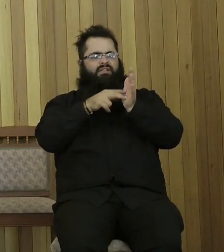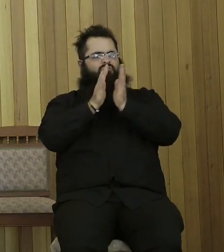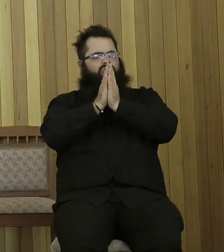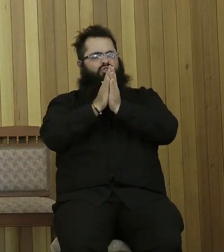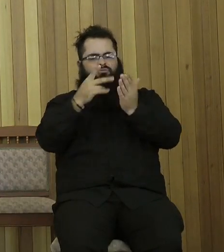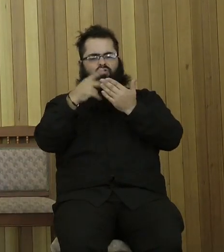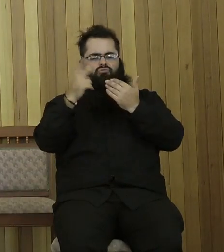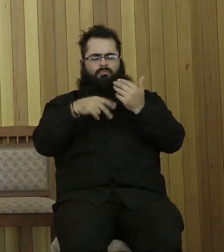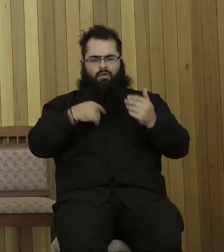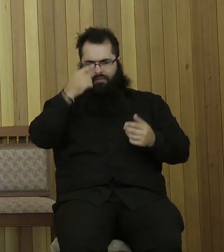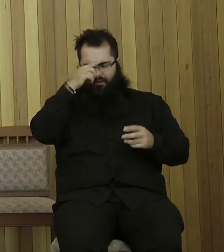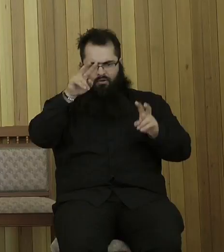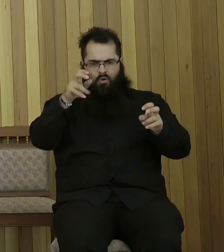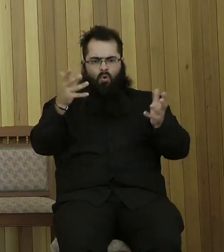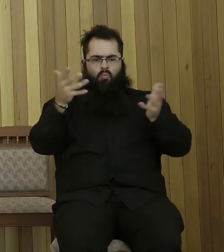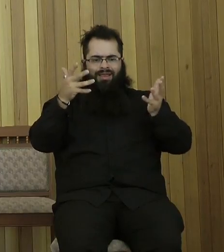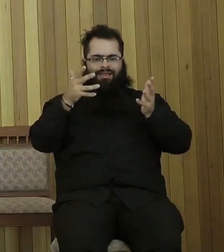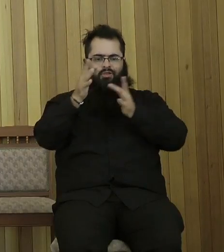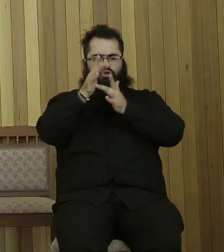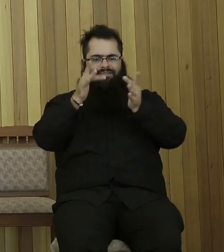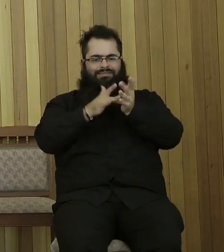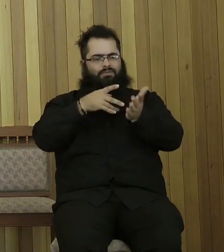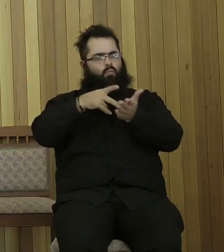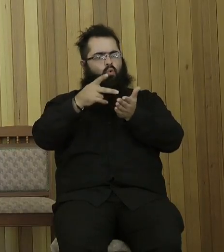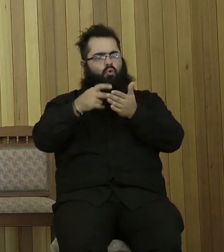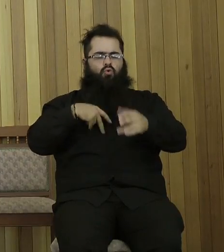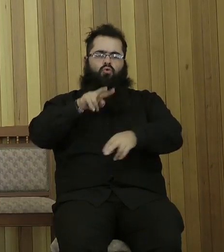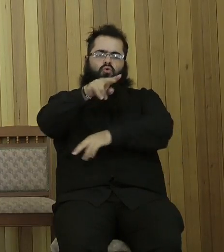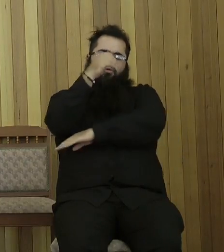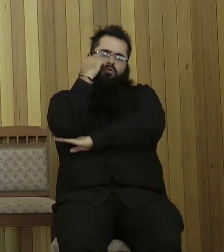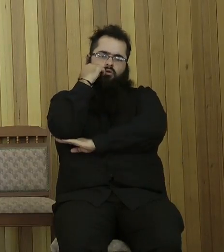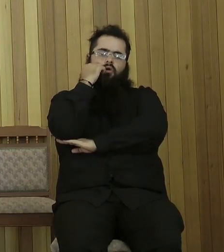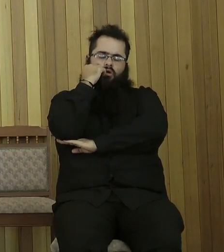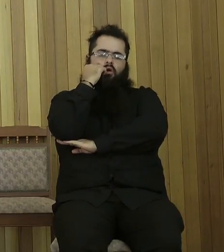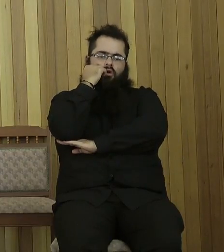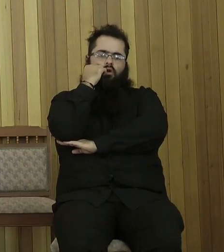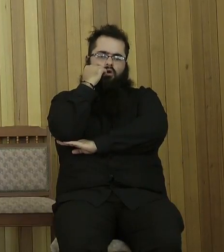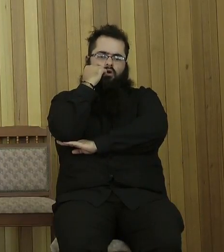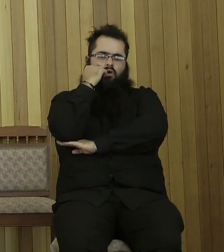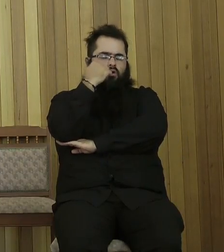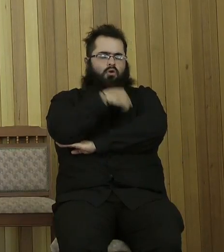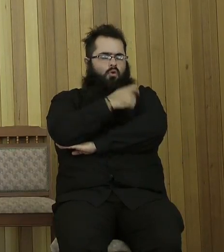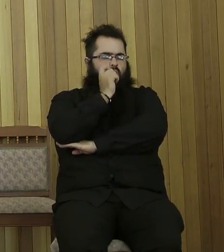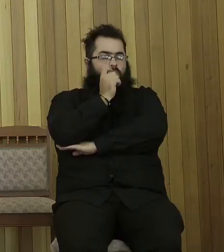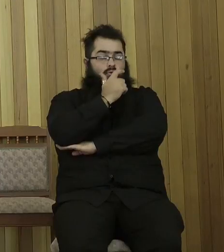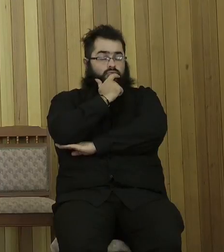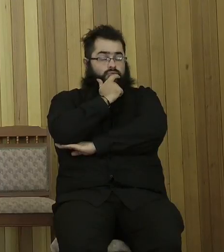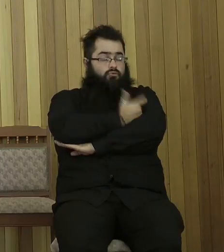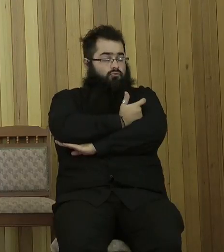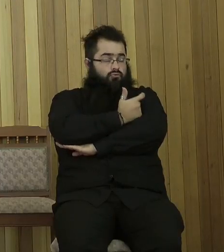I think it was called Where Jesus Walked. And the commentator made the statement that I nearly fell out of the chair because he said, Jesus